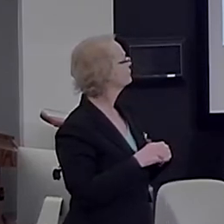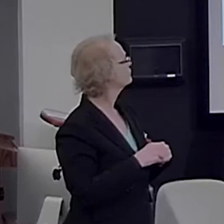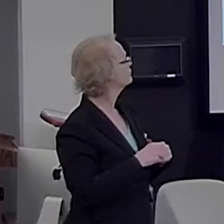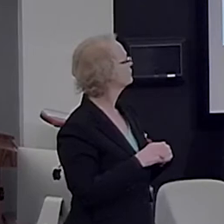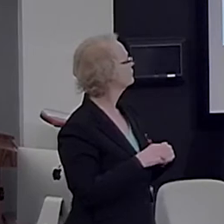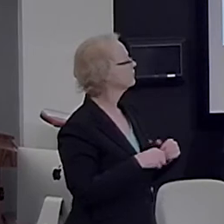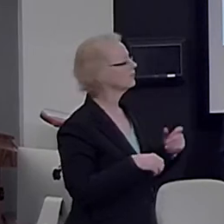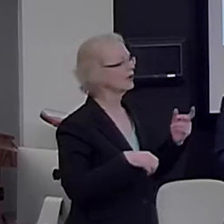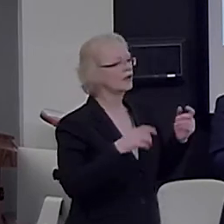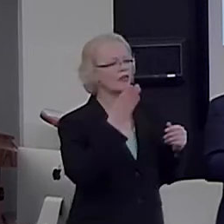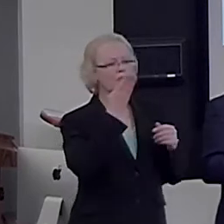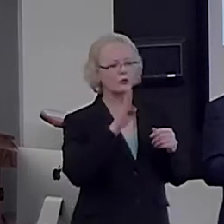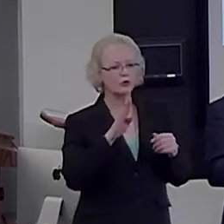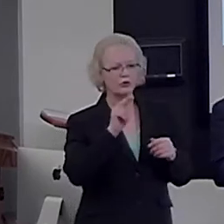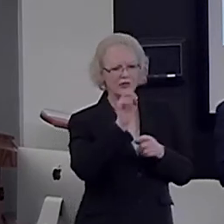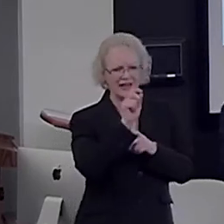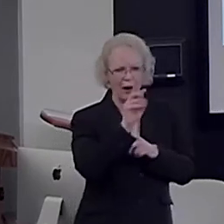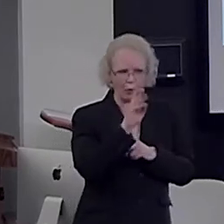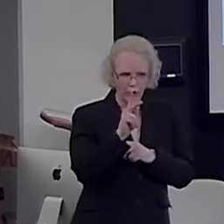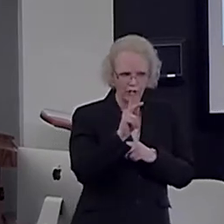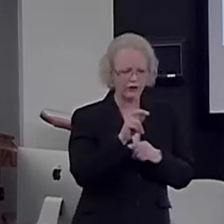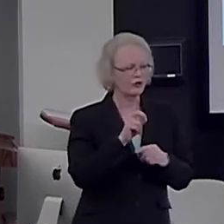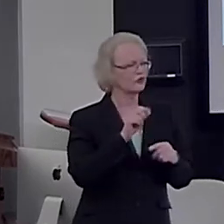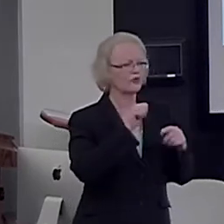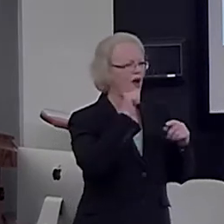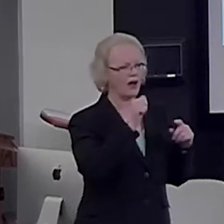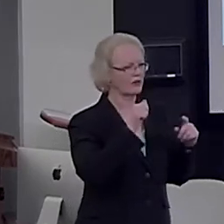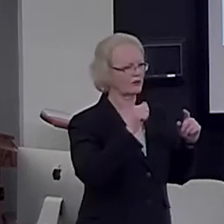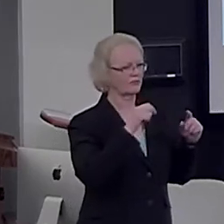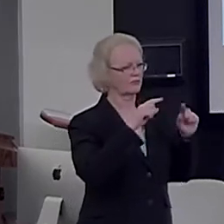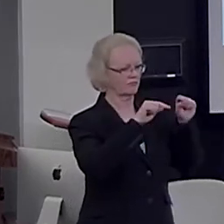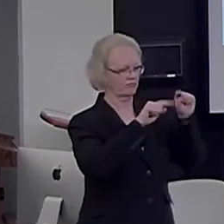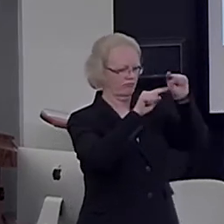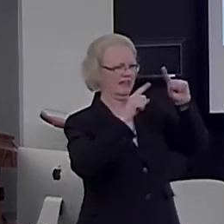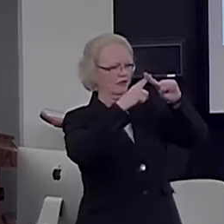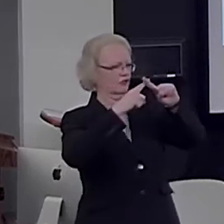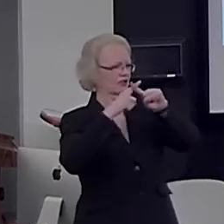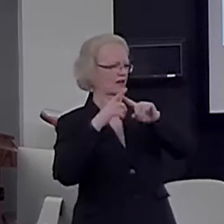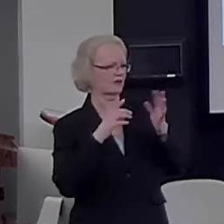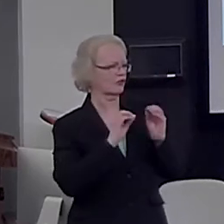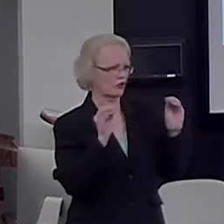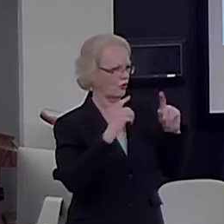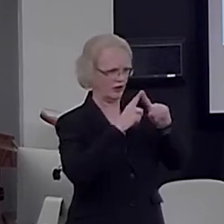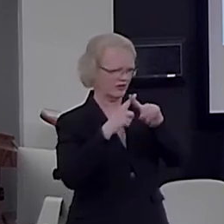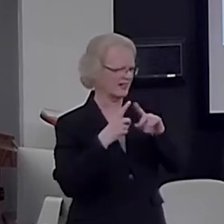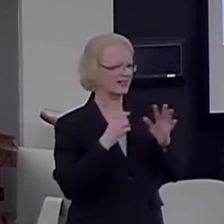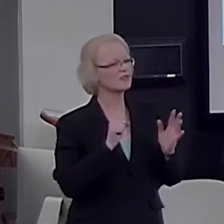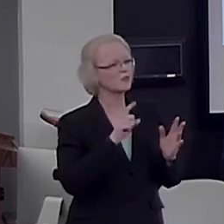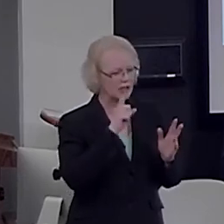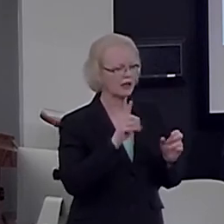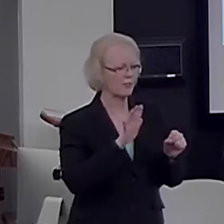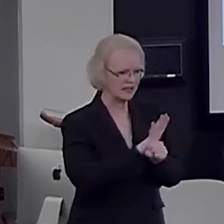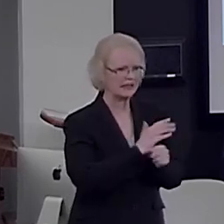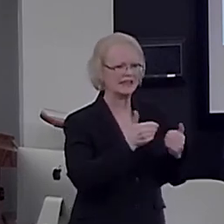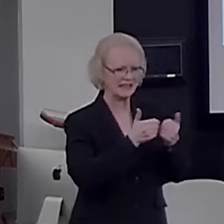intersect. It's basically the same areas as before, no intersection, okay? So, completely different systems for general semantics